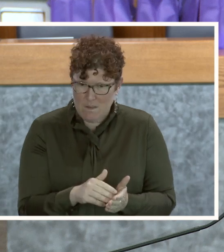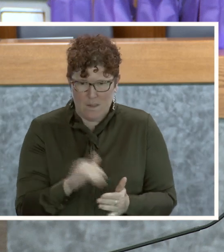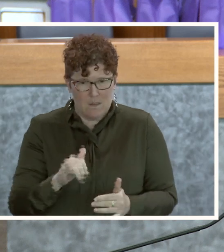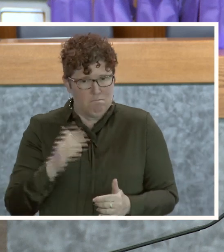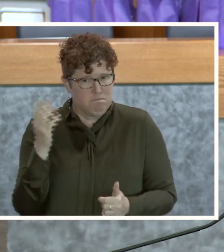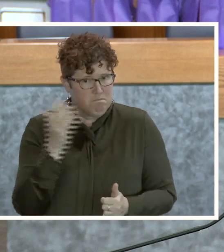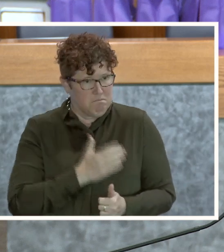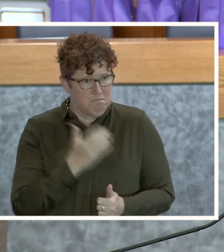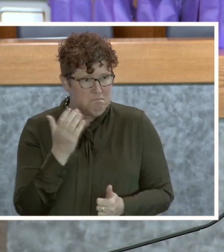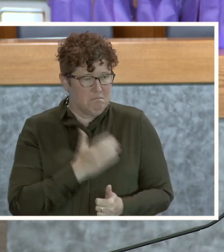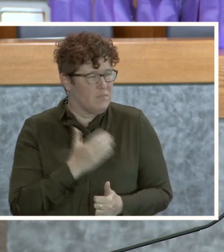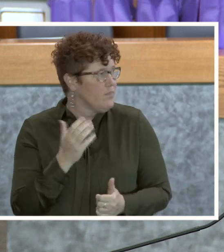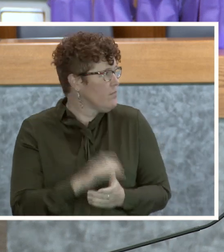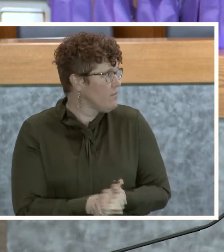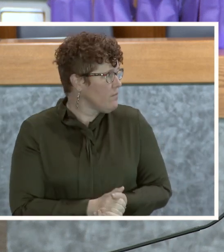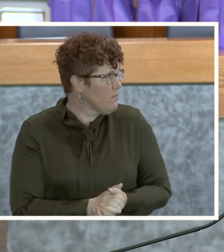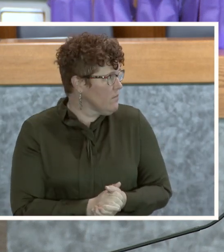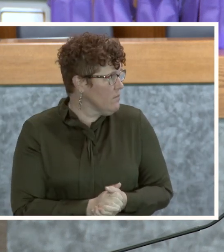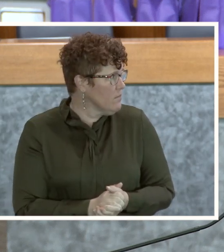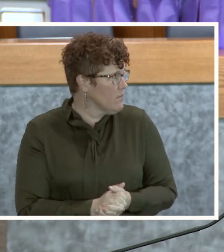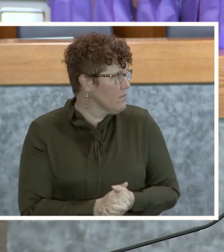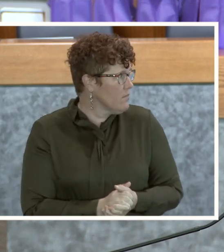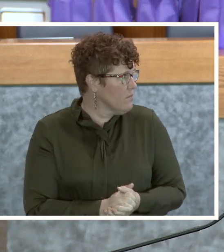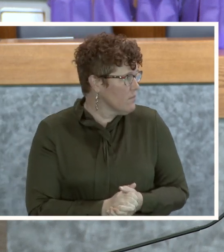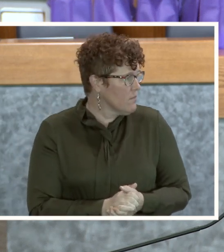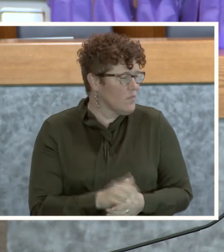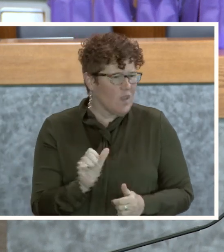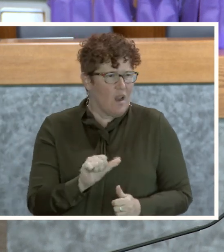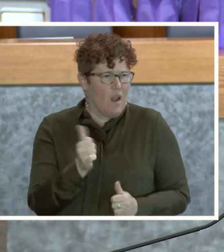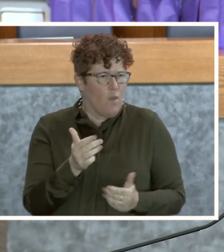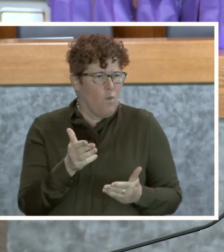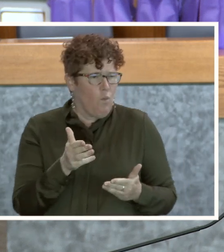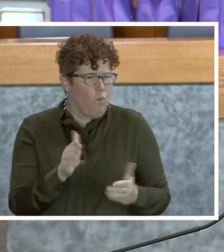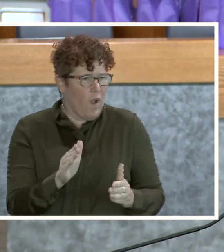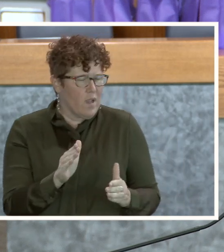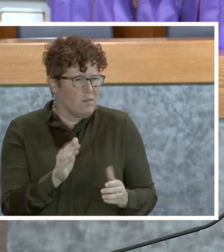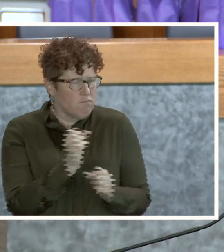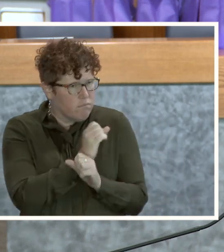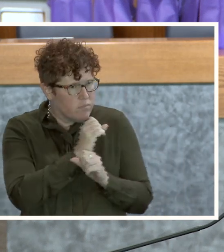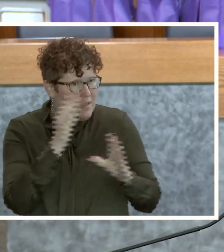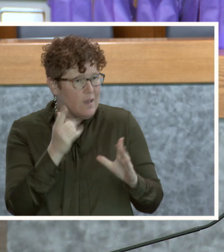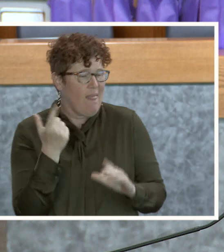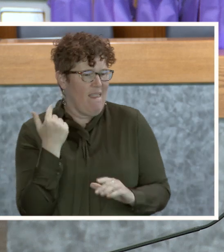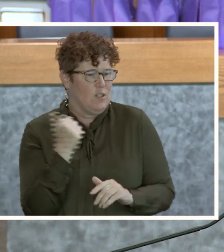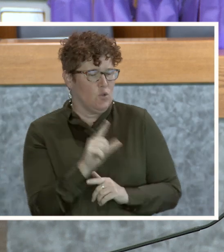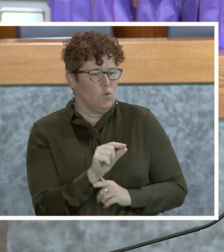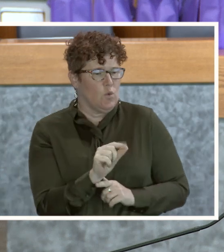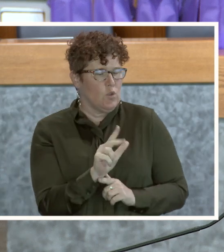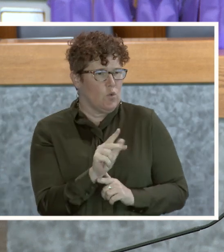incredible? Let me let me put another way to think about this. Last year in 2023, we had 100